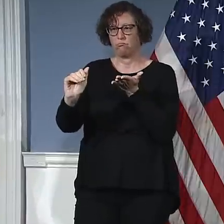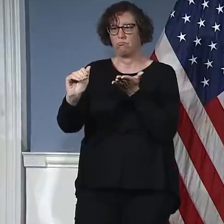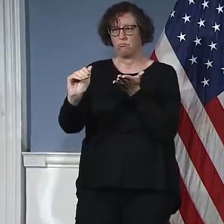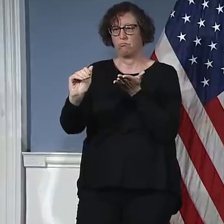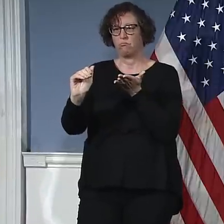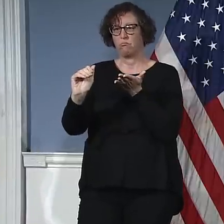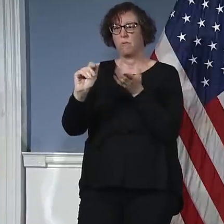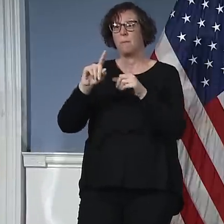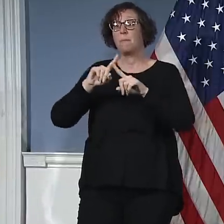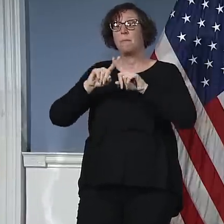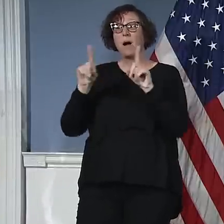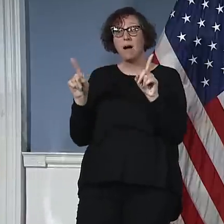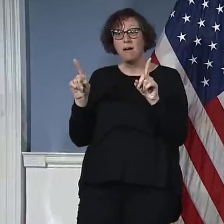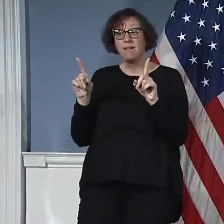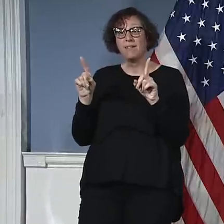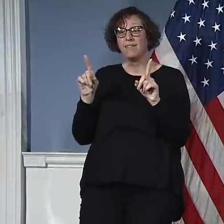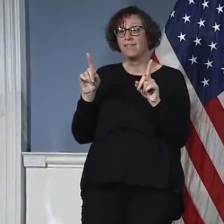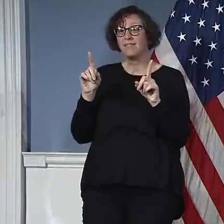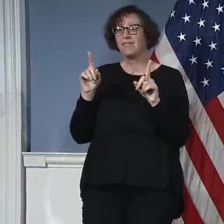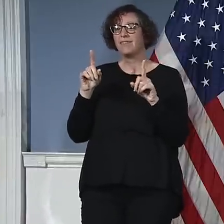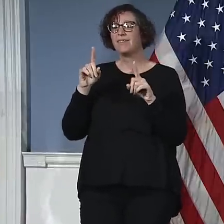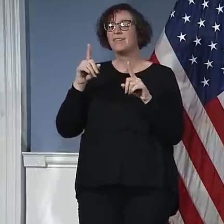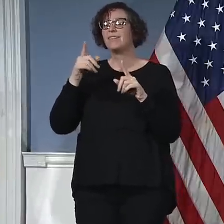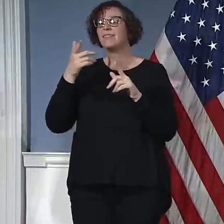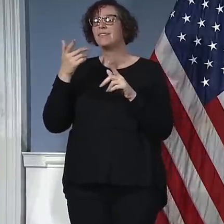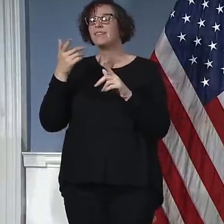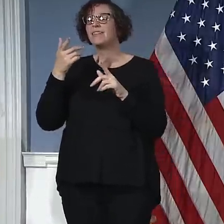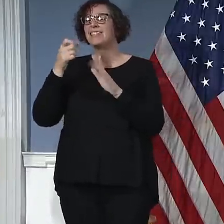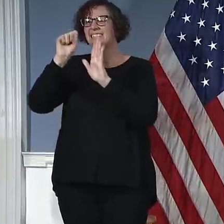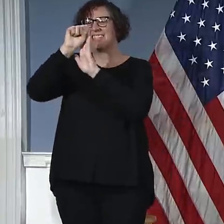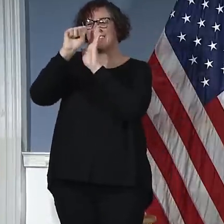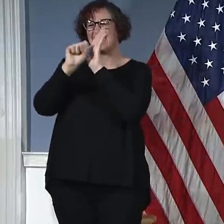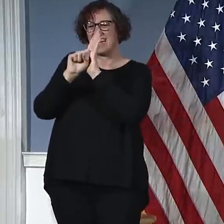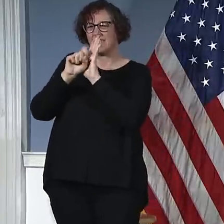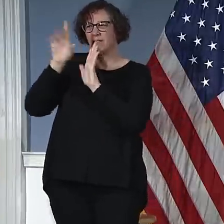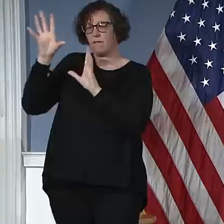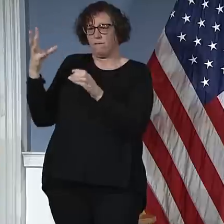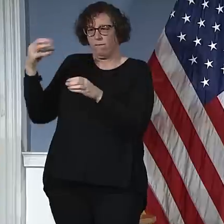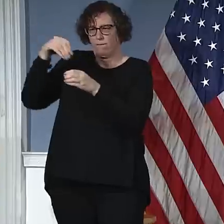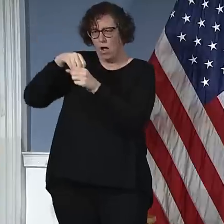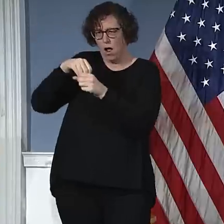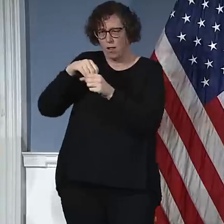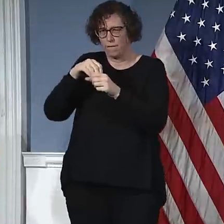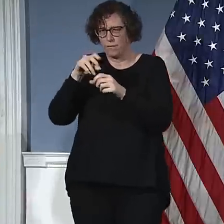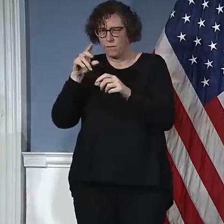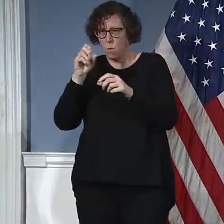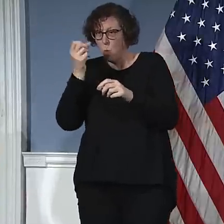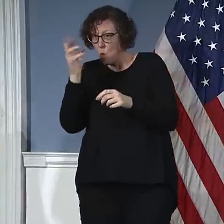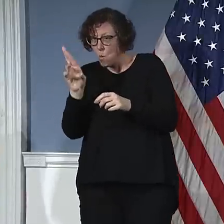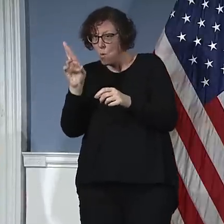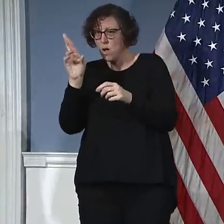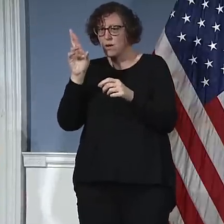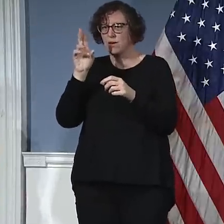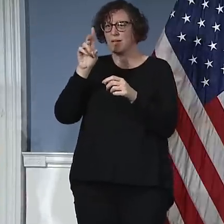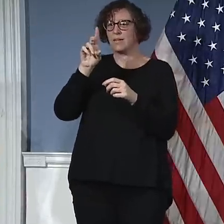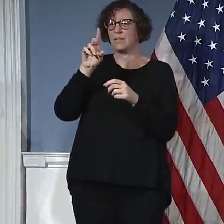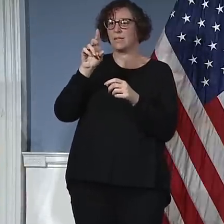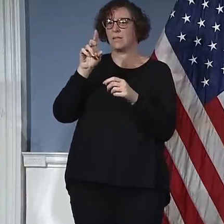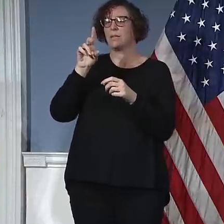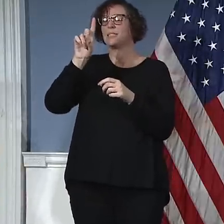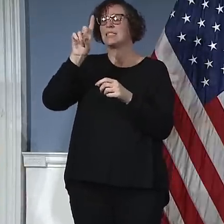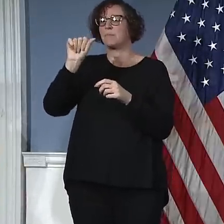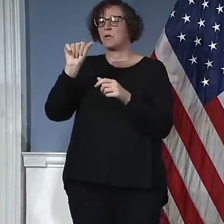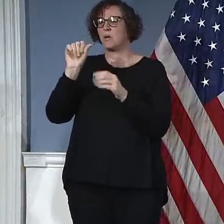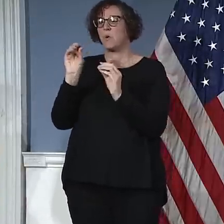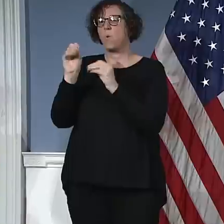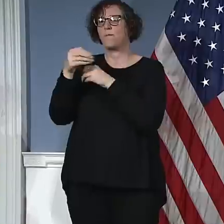some additional sign-off from either the state or district attorney. So we are going to aggressively move that.